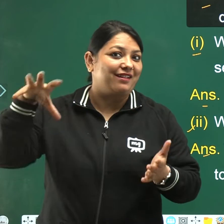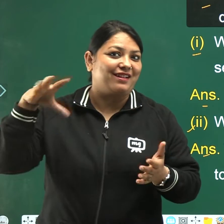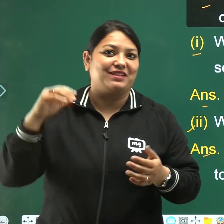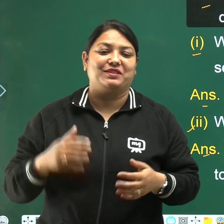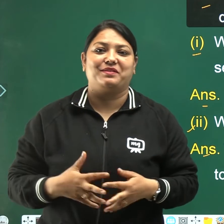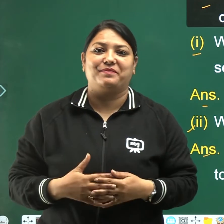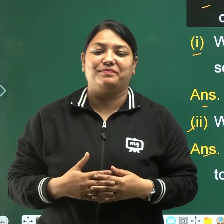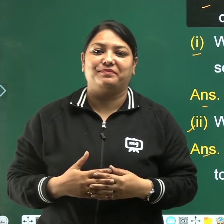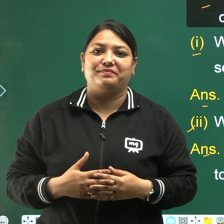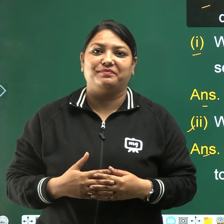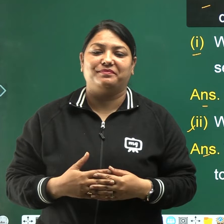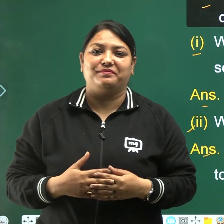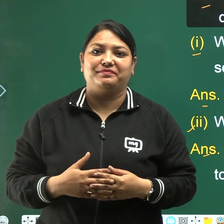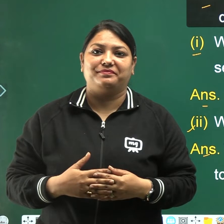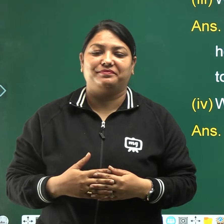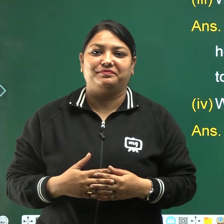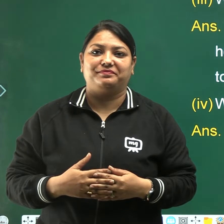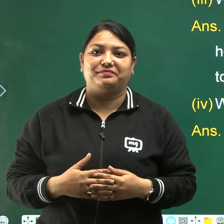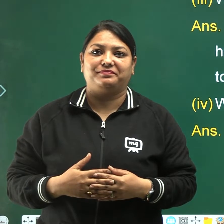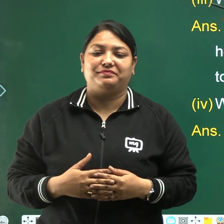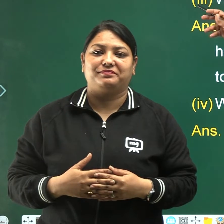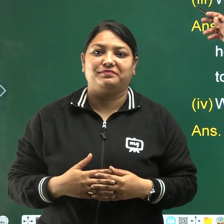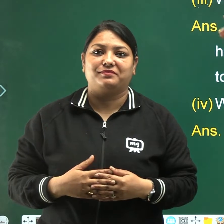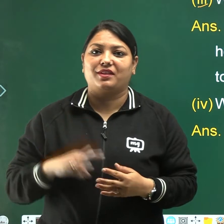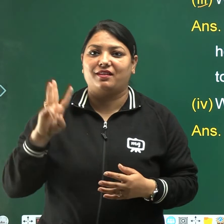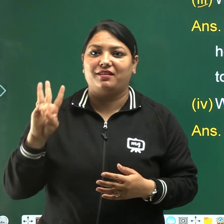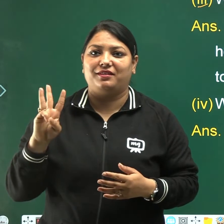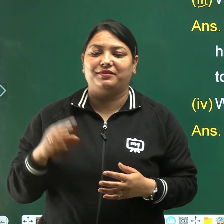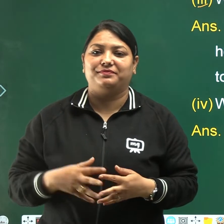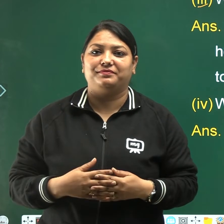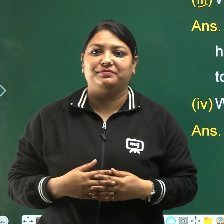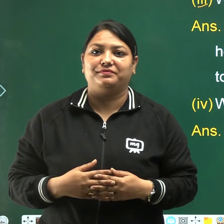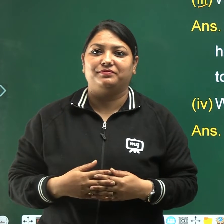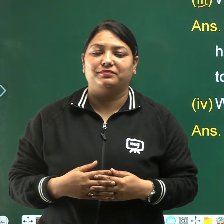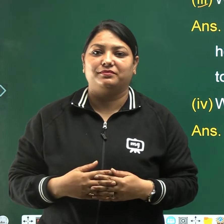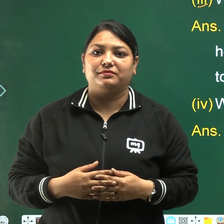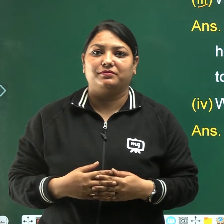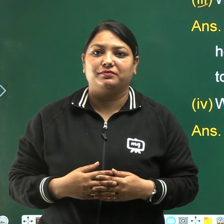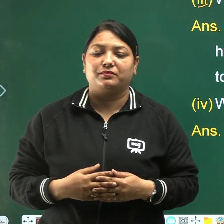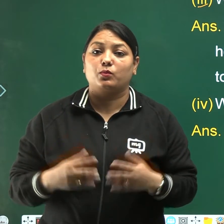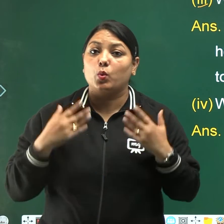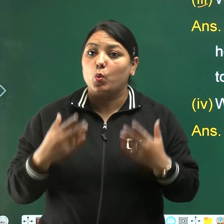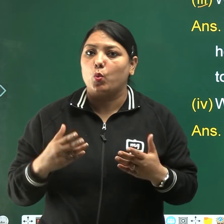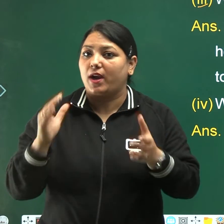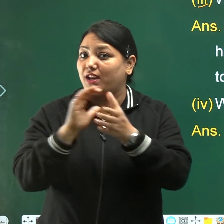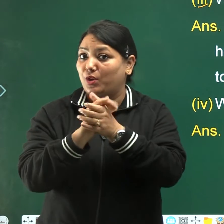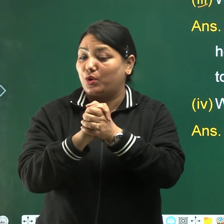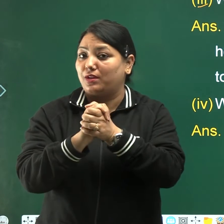third, why did the friend